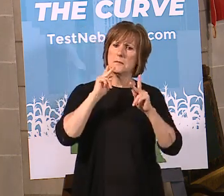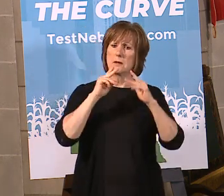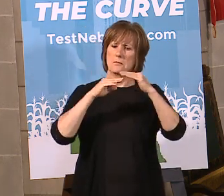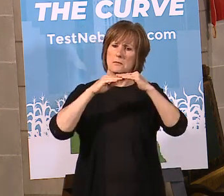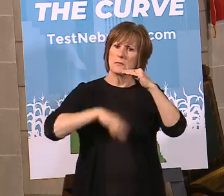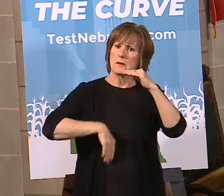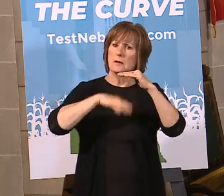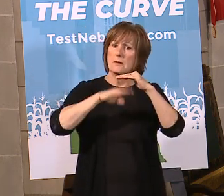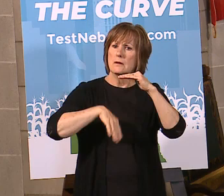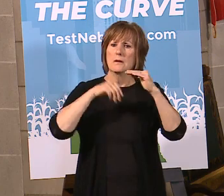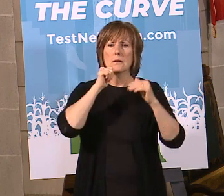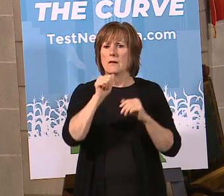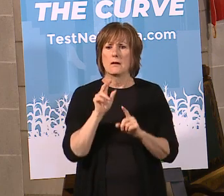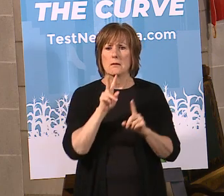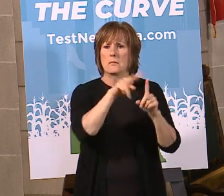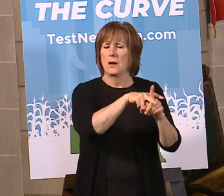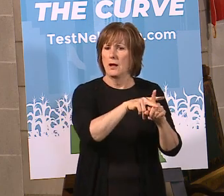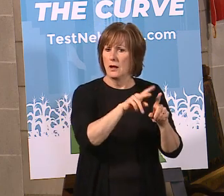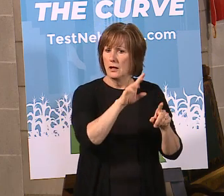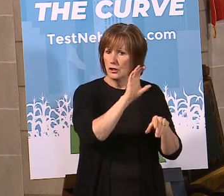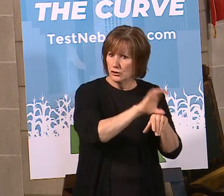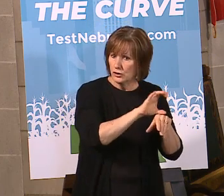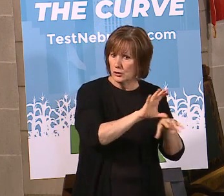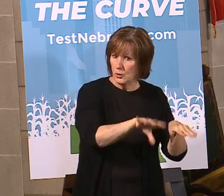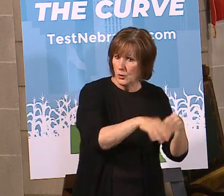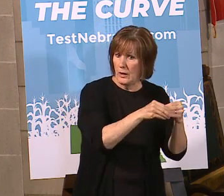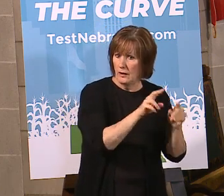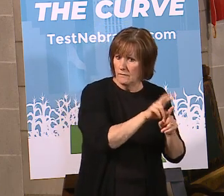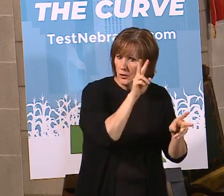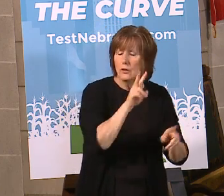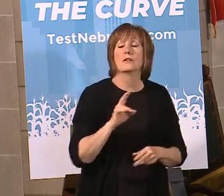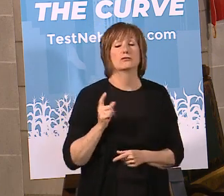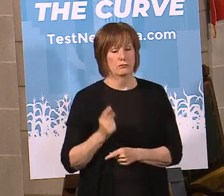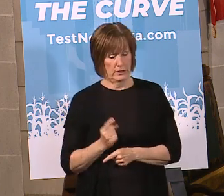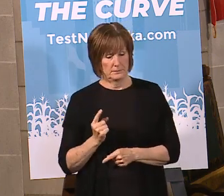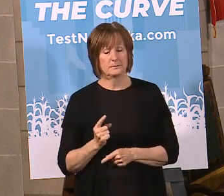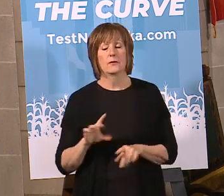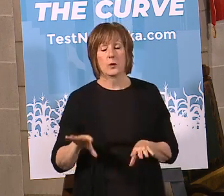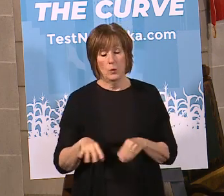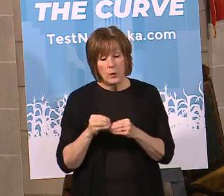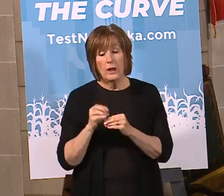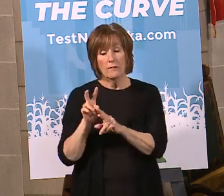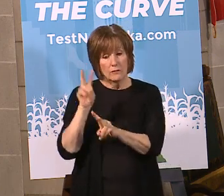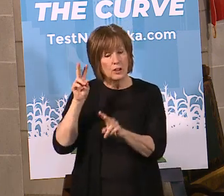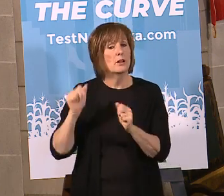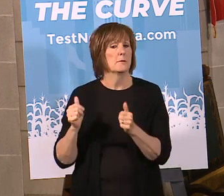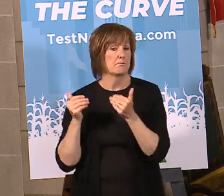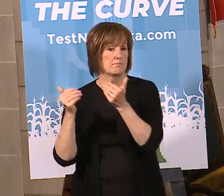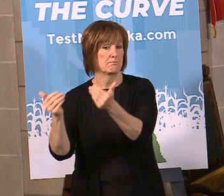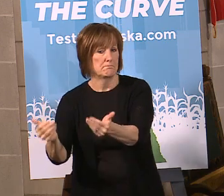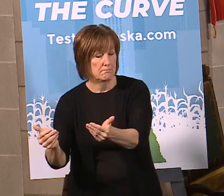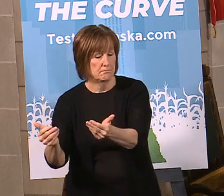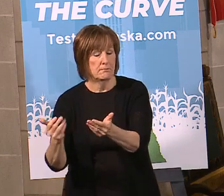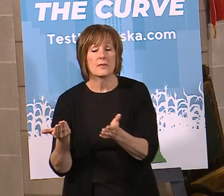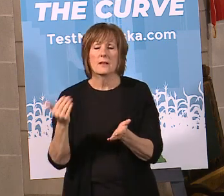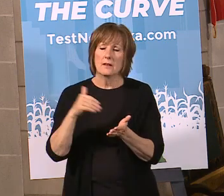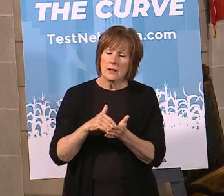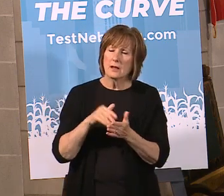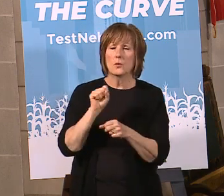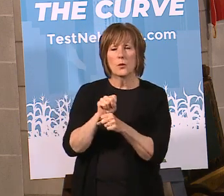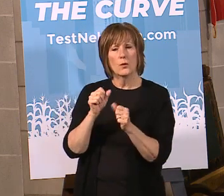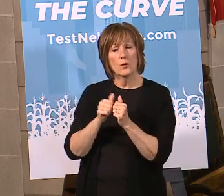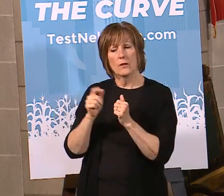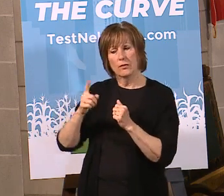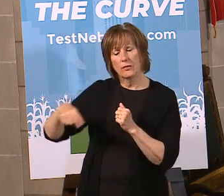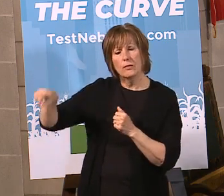does not apply to churches or weddings or funerals? Is that right? Yes, so that is correct, Erin. So weddings and funerals can go forward. Again, it will be working with